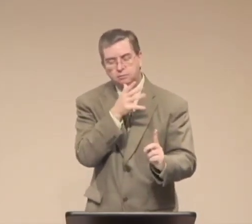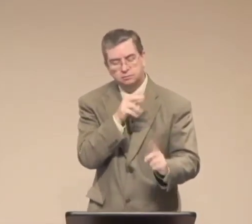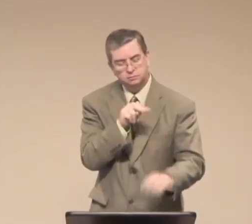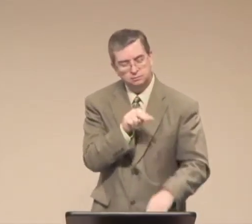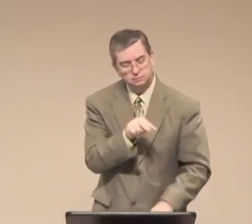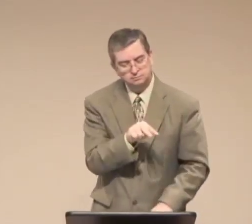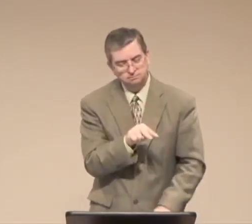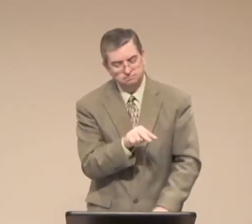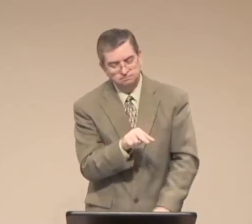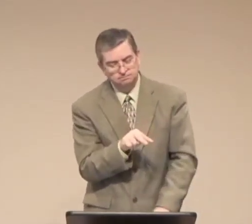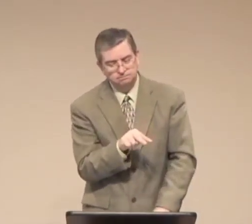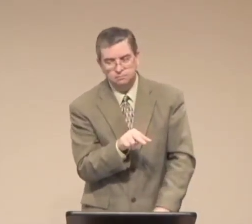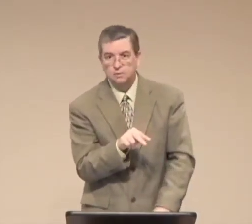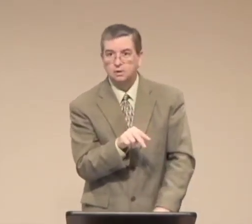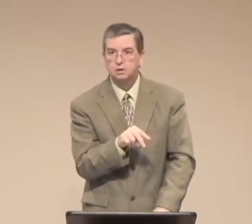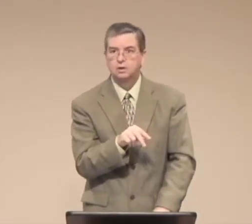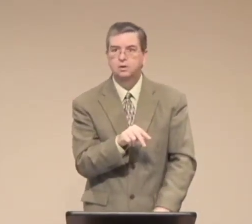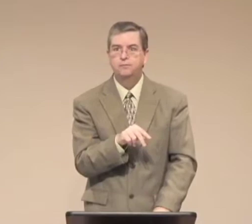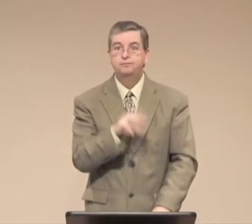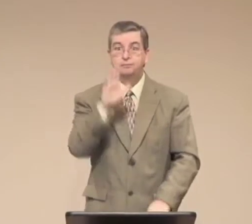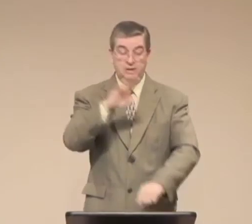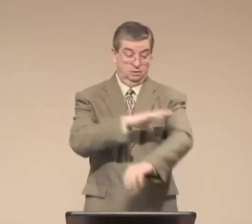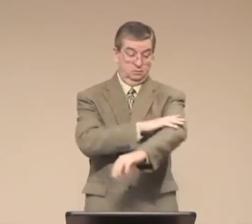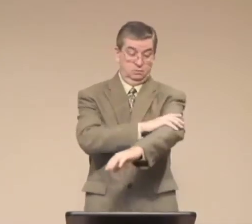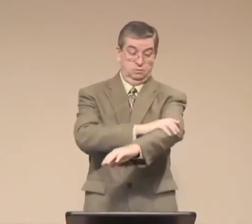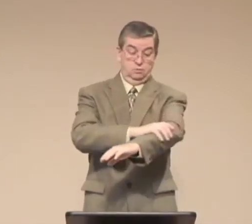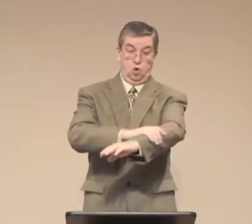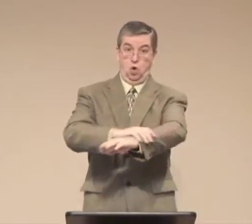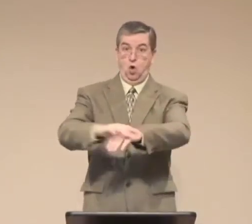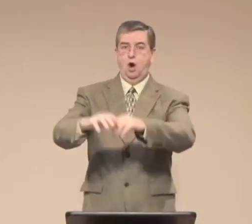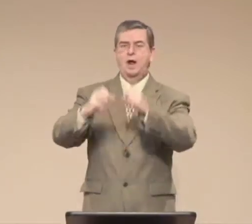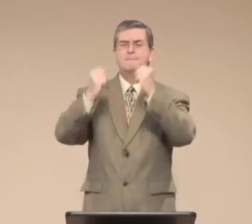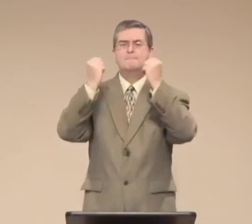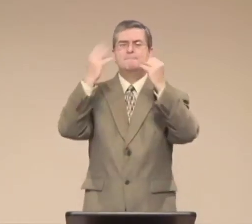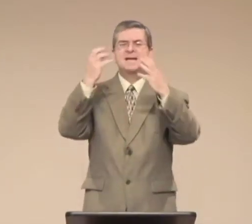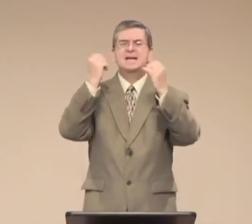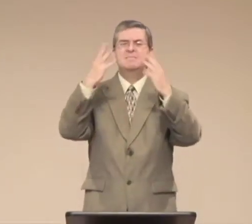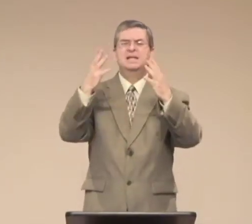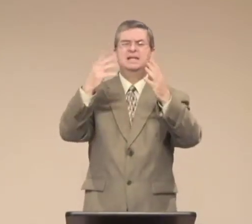And I got up, and I went over to my mom in my chair and looked down at her body.